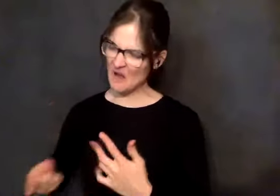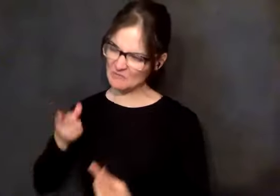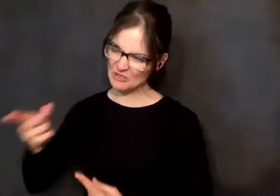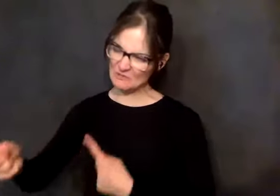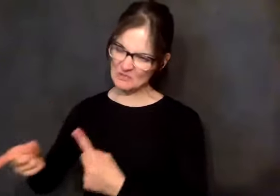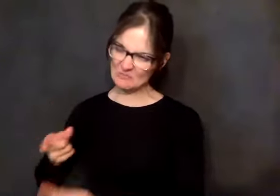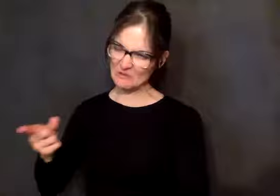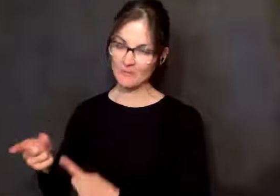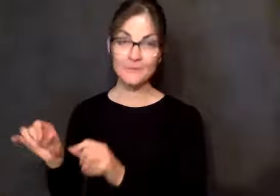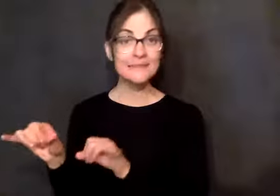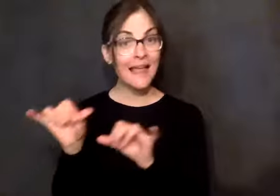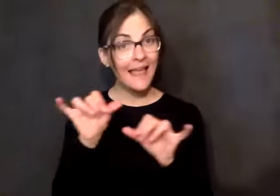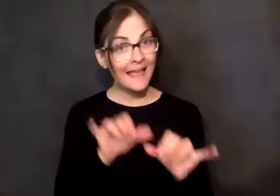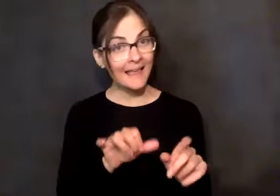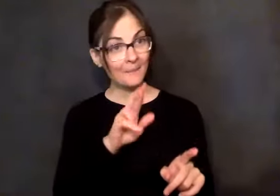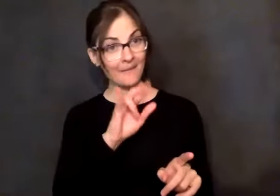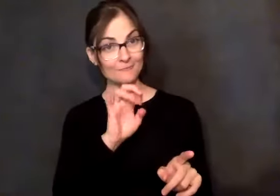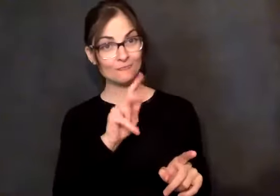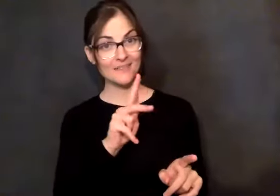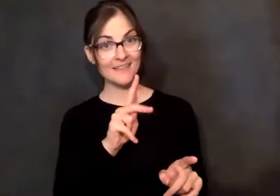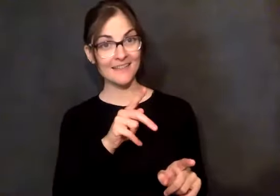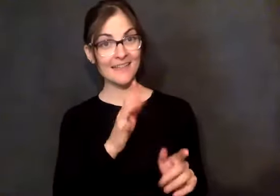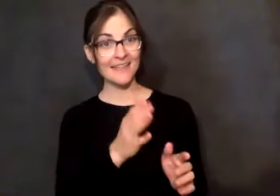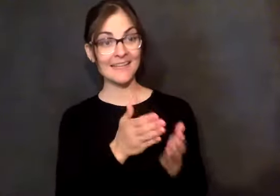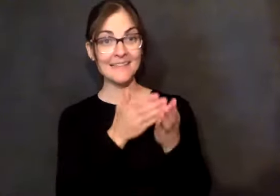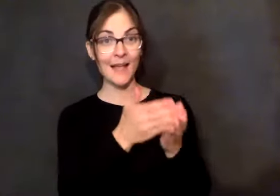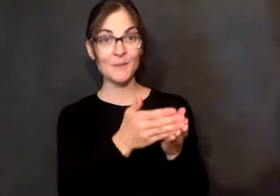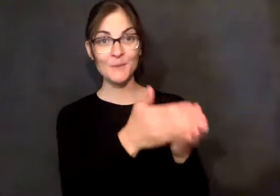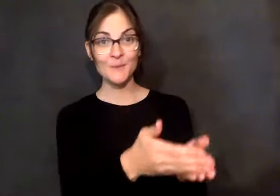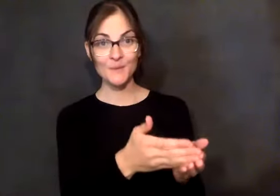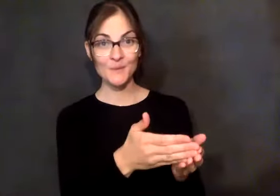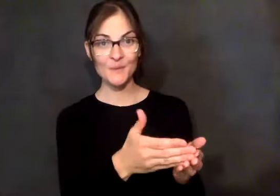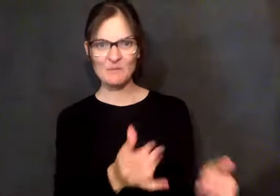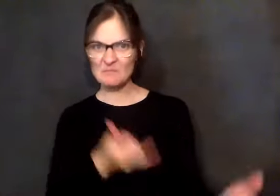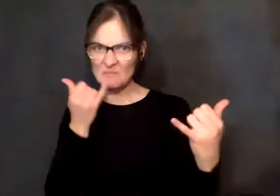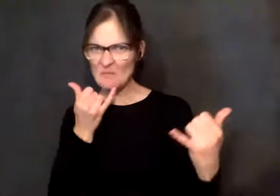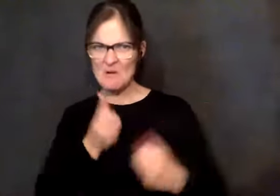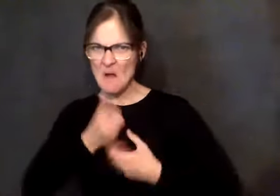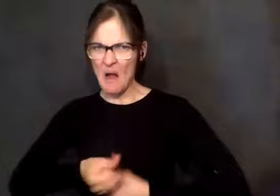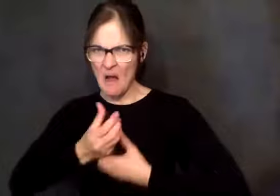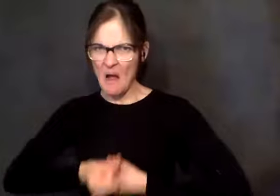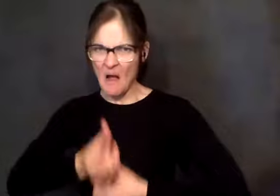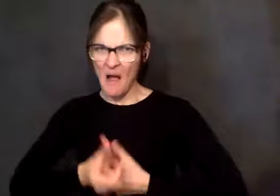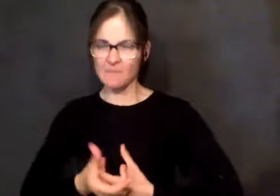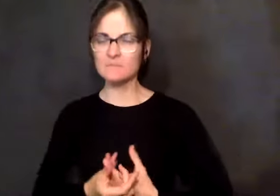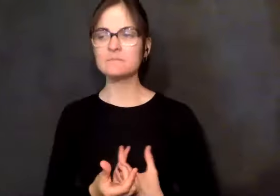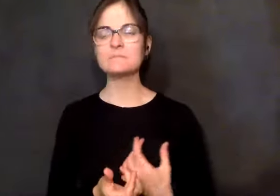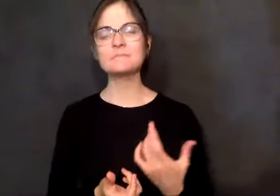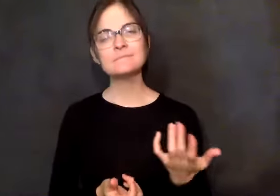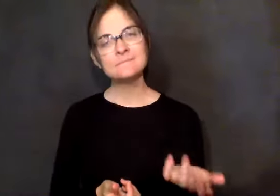he did after the canoe trip. That's the reason I knew how that is. And the fun things, you know, because when you get tired and angry and